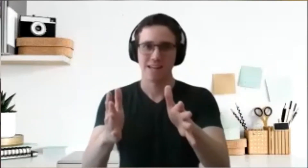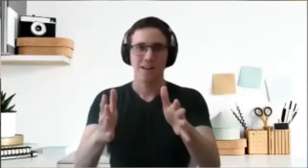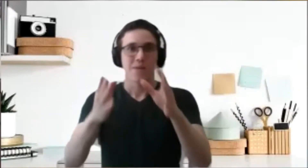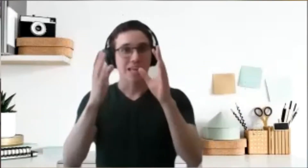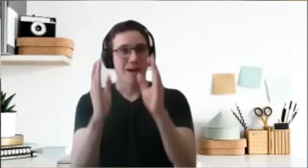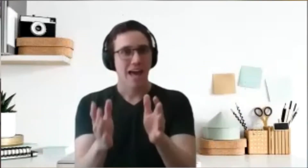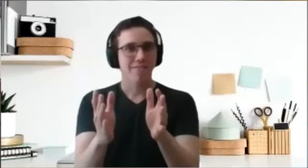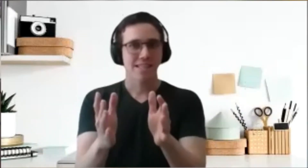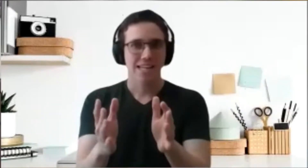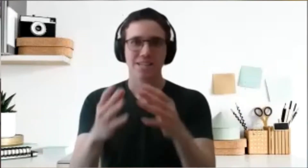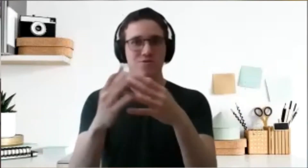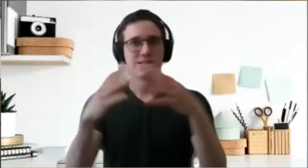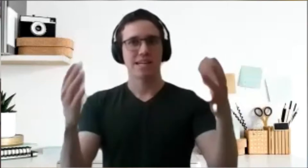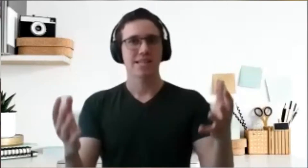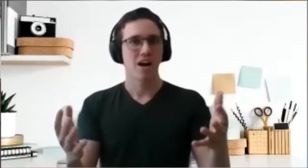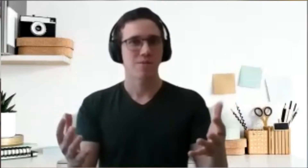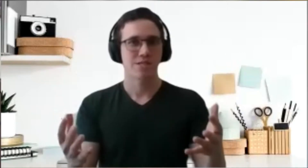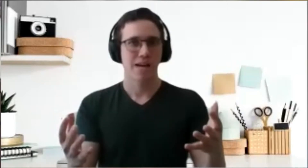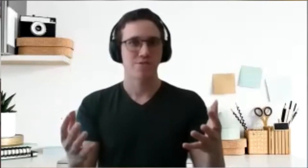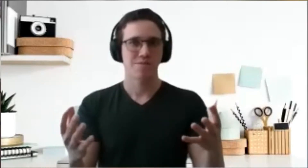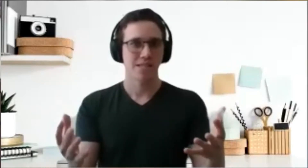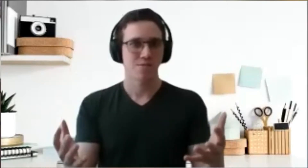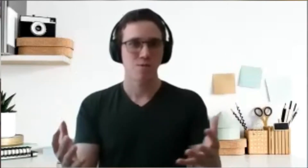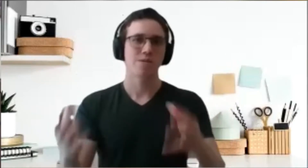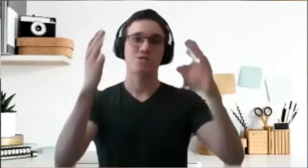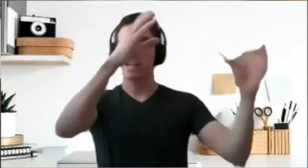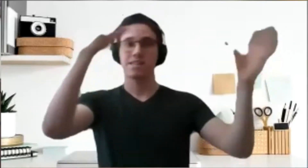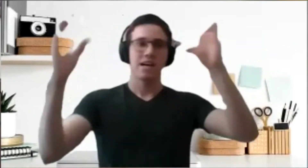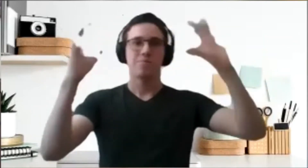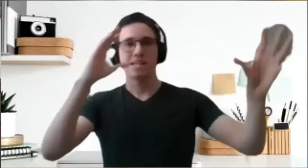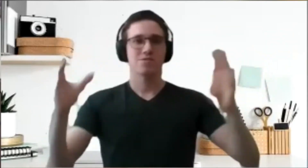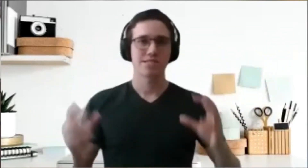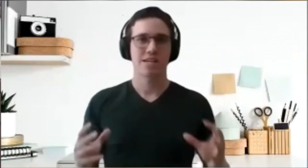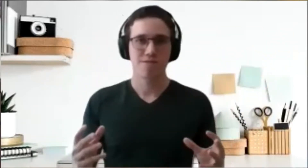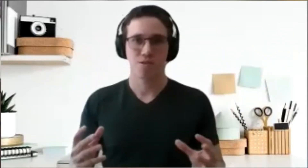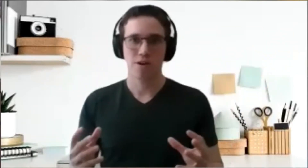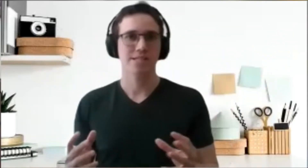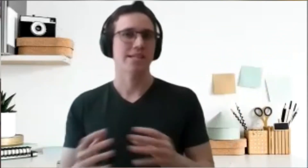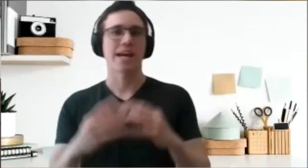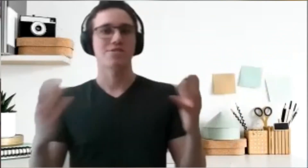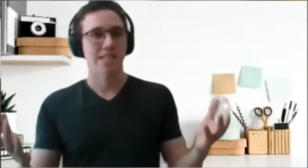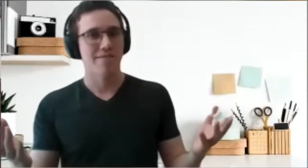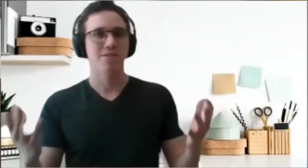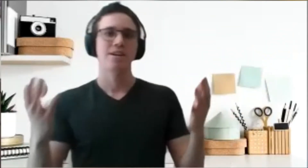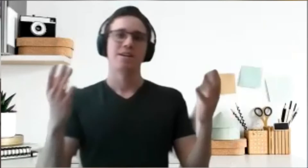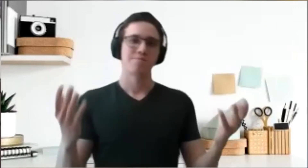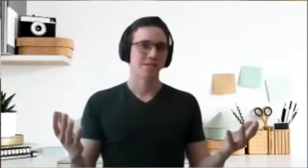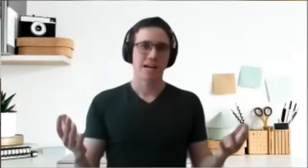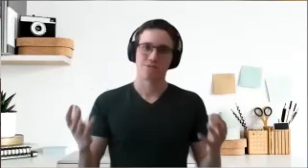and by having that you know exactly how much time you spend in a row and you can plan yourself accordingly and you never burn out.